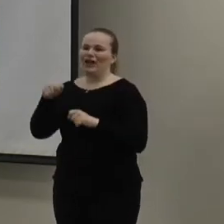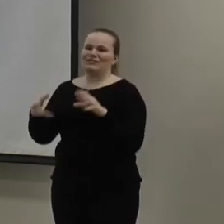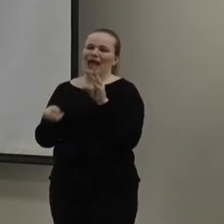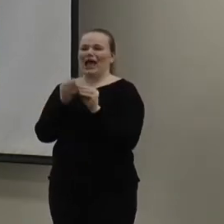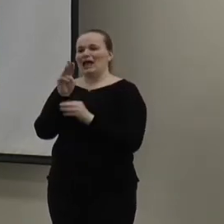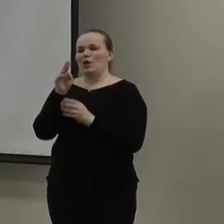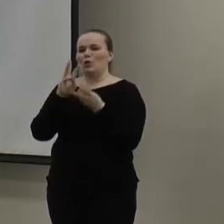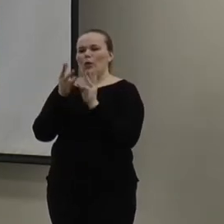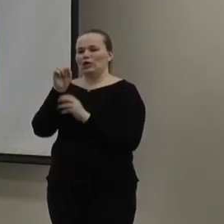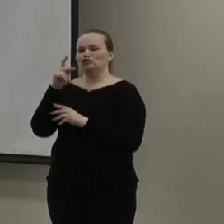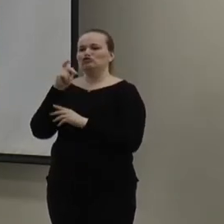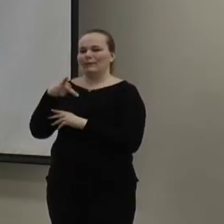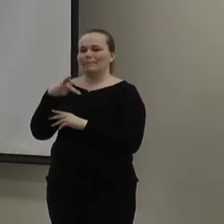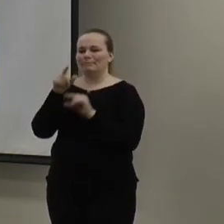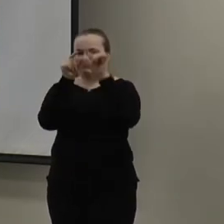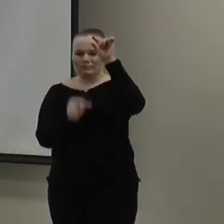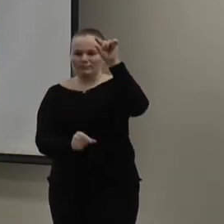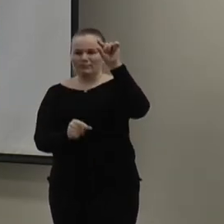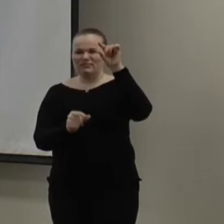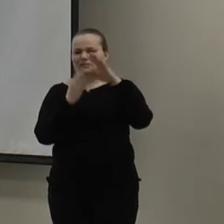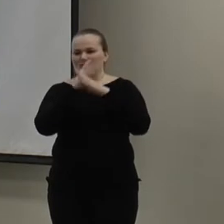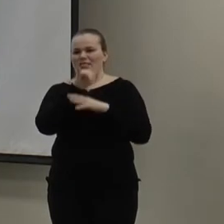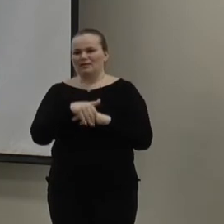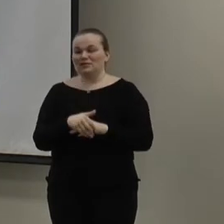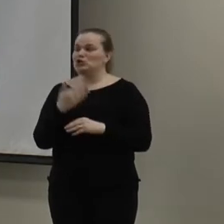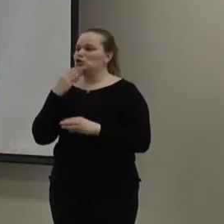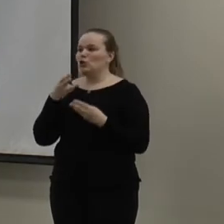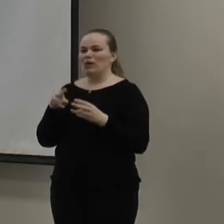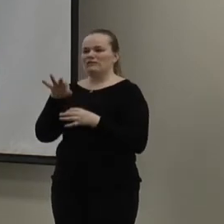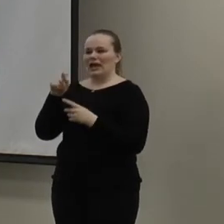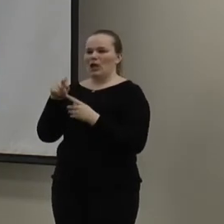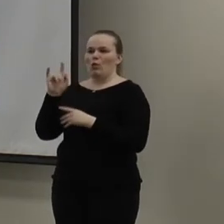weatherstrip in there as well. So, it's a great way to be able to find out where those barriers are.